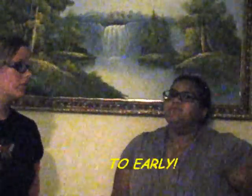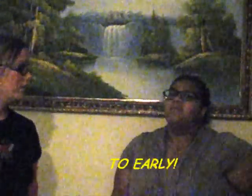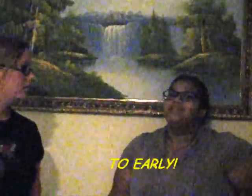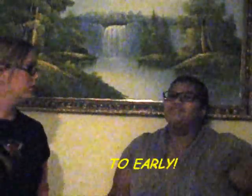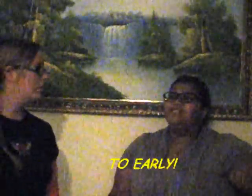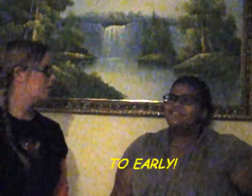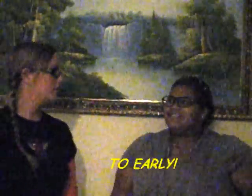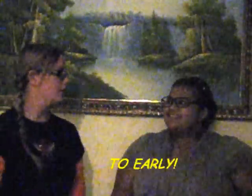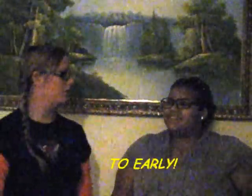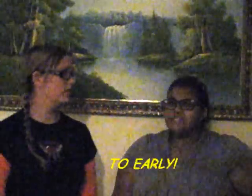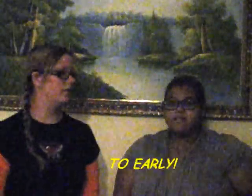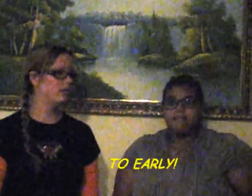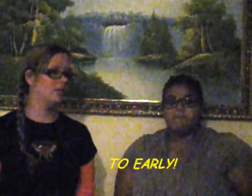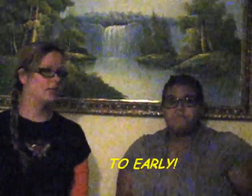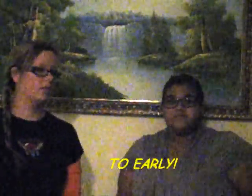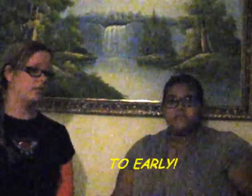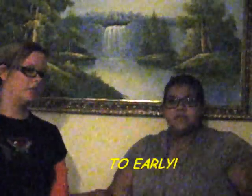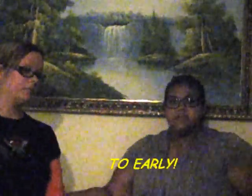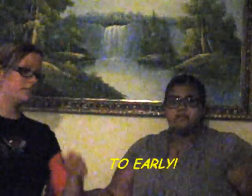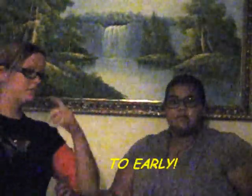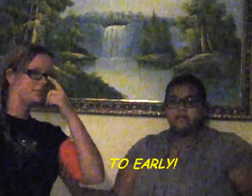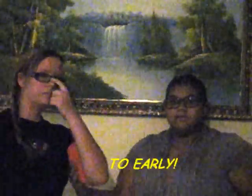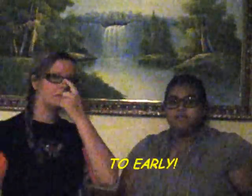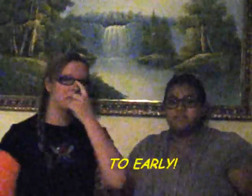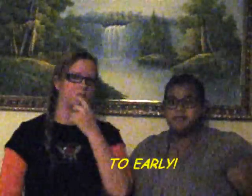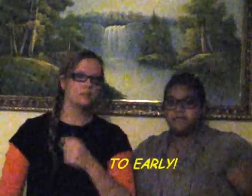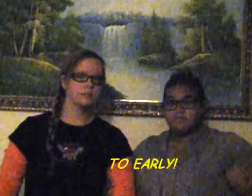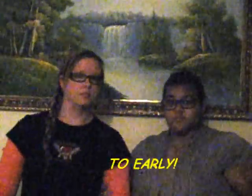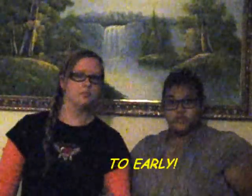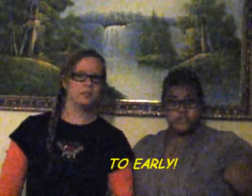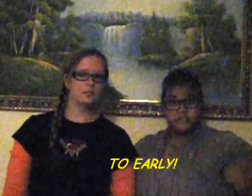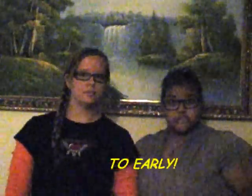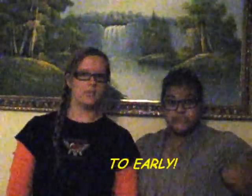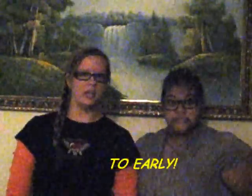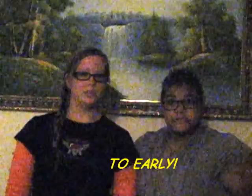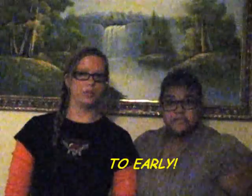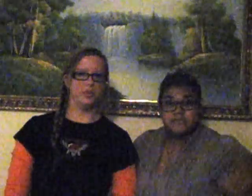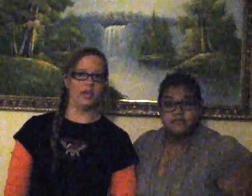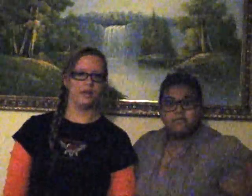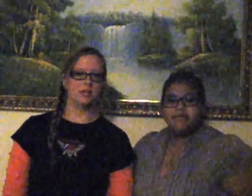Why'd you do it here? Take it off now Do you to it?